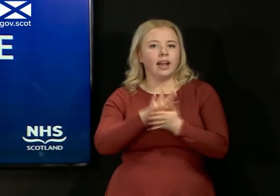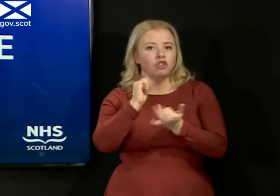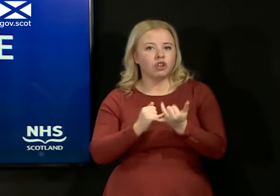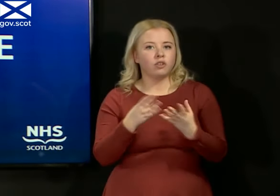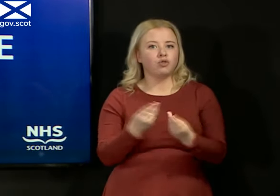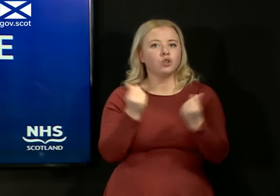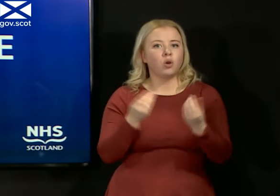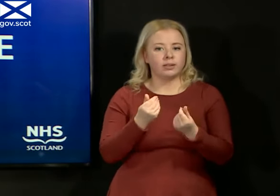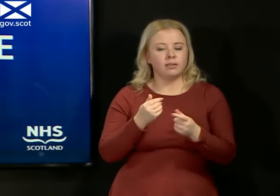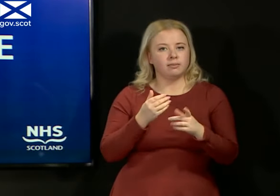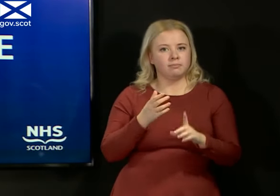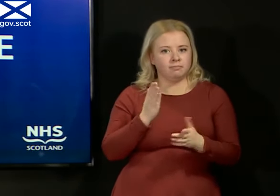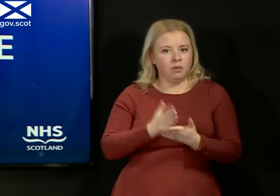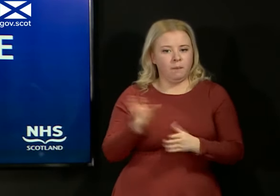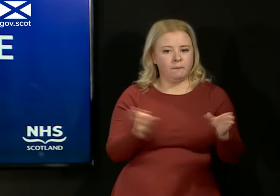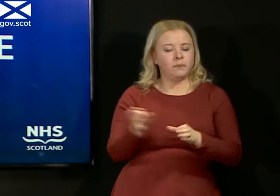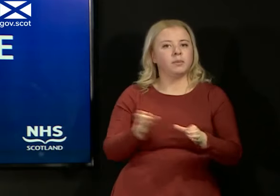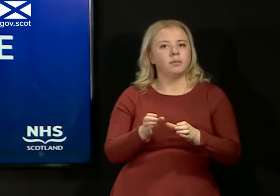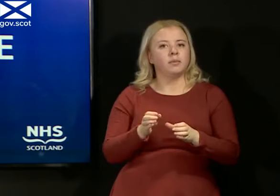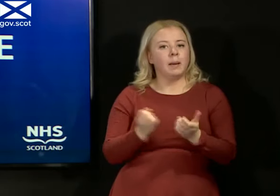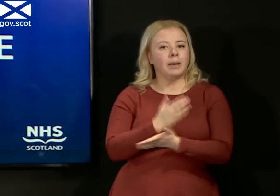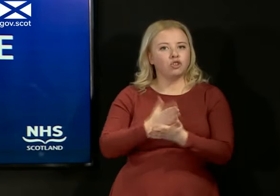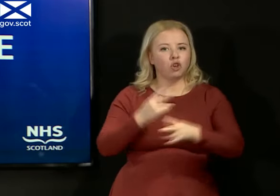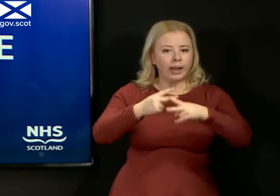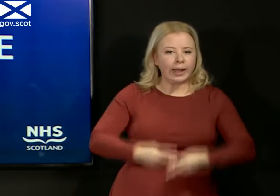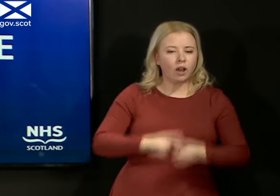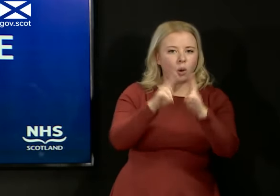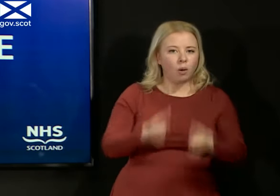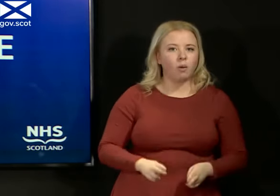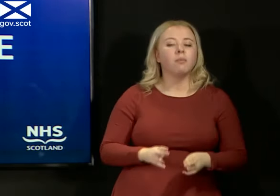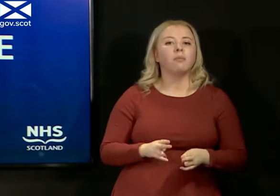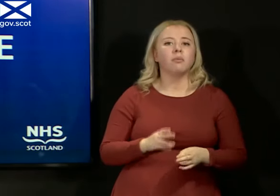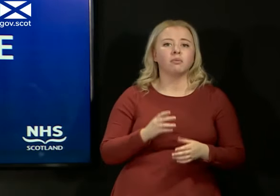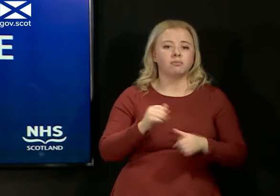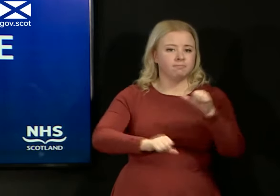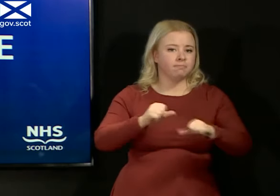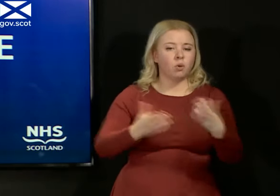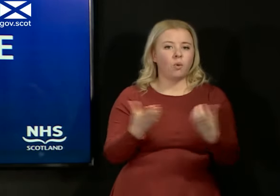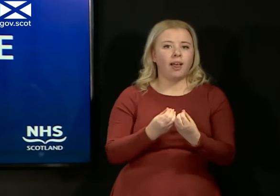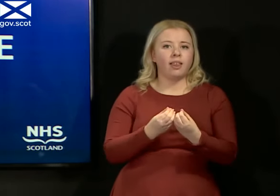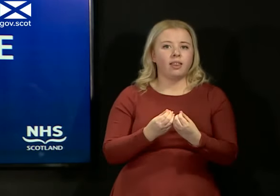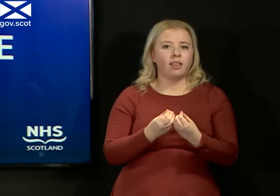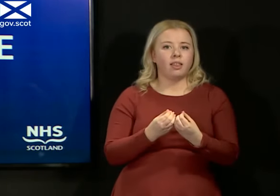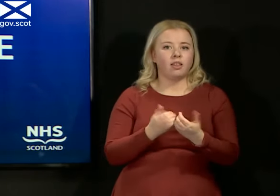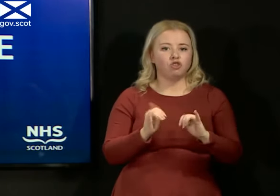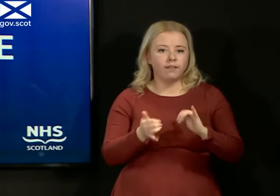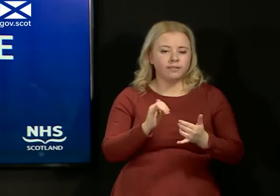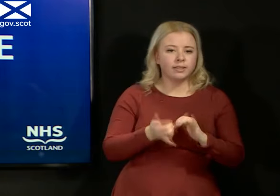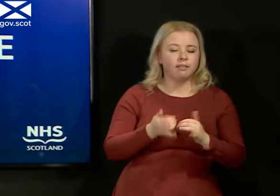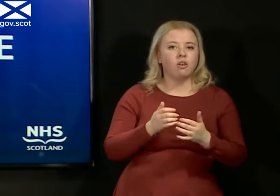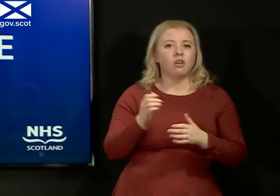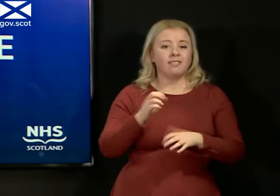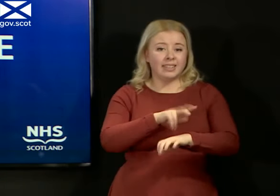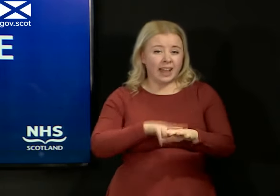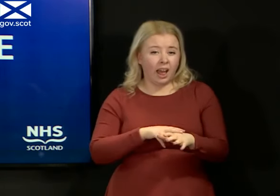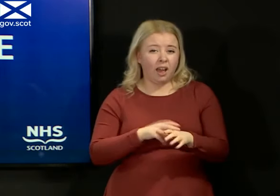to ensure that the care home is running with a rota of staff to residents that it should have